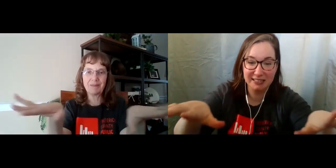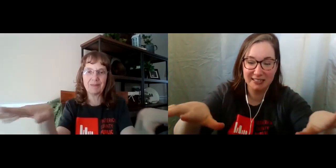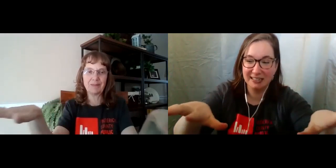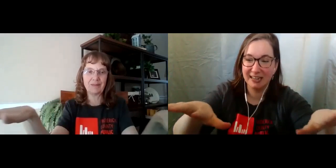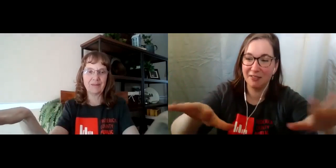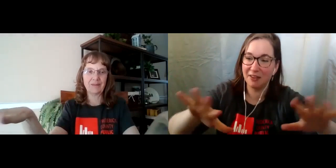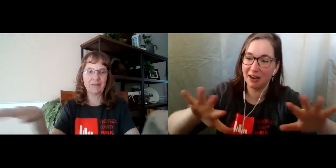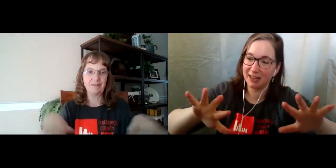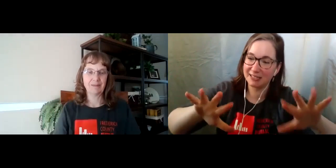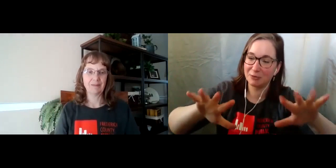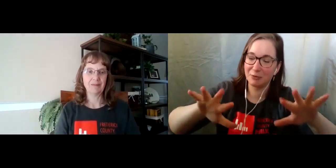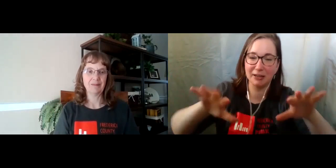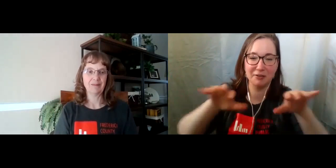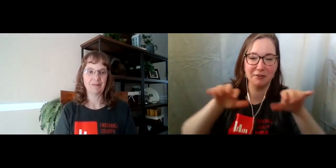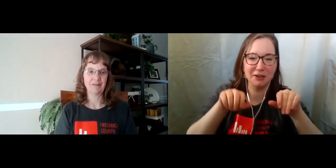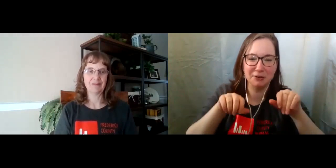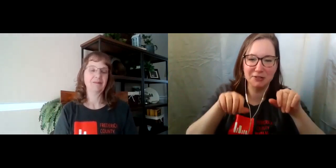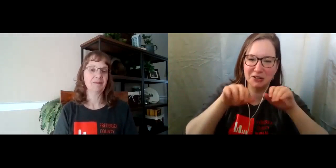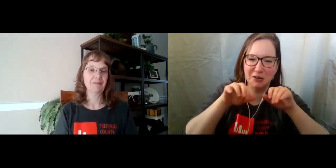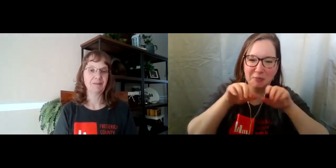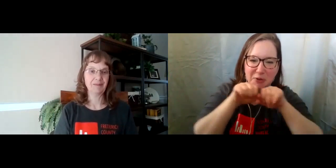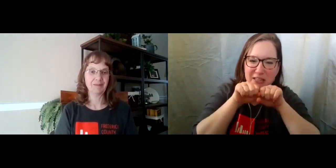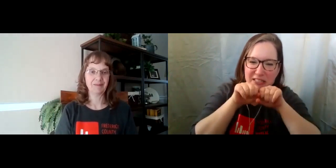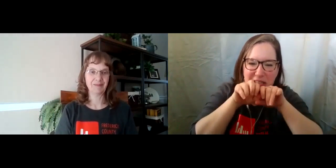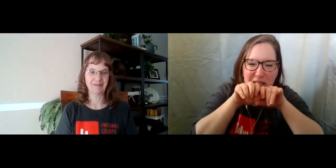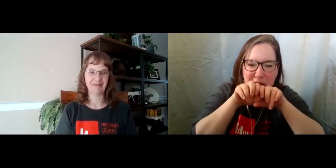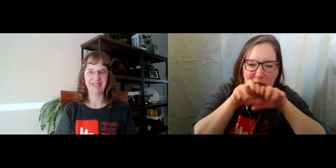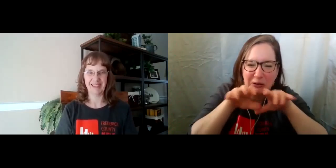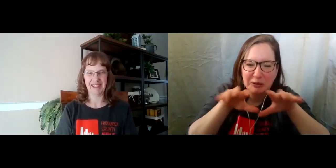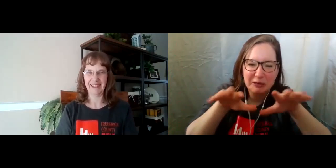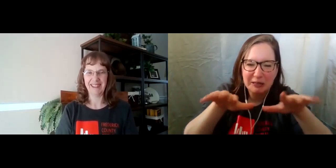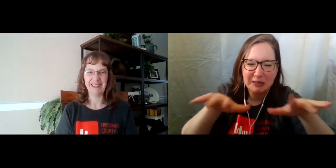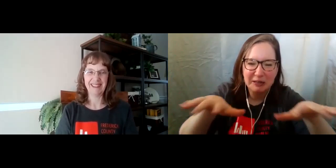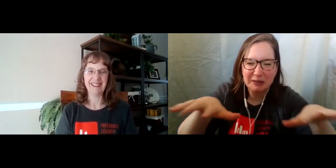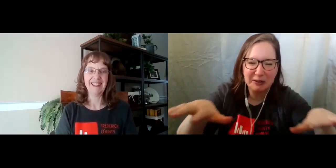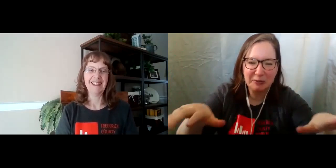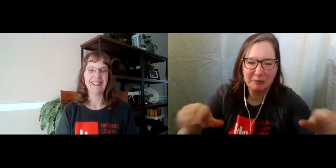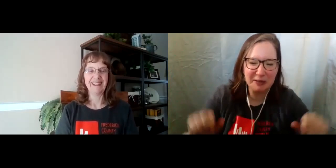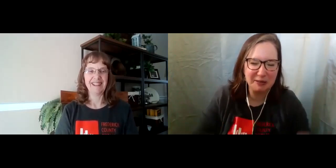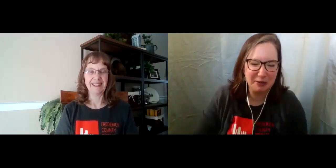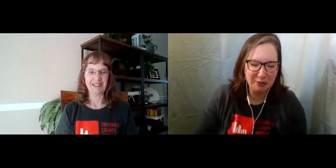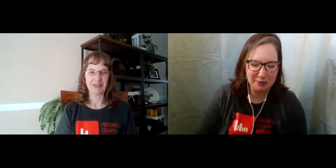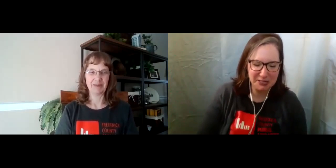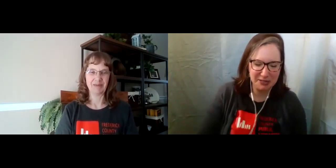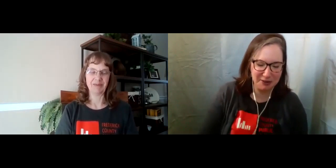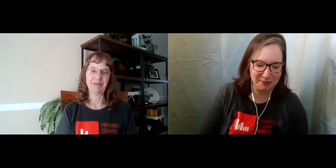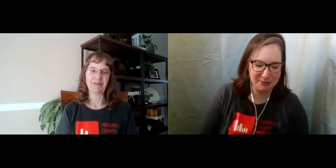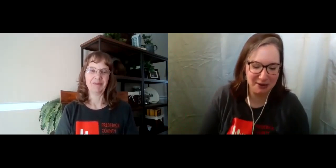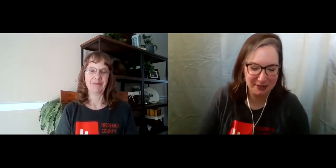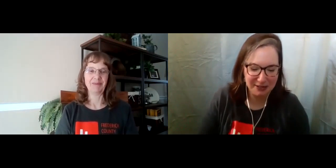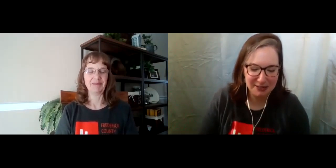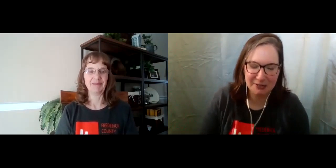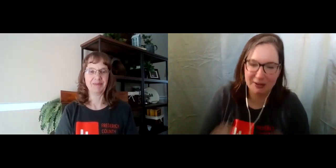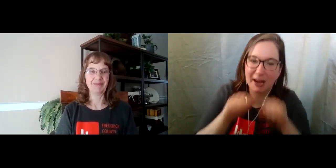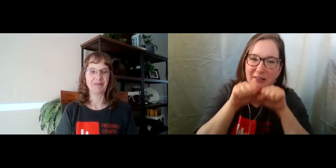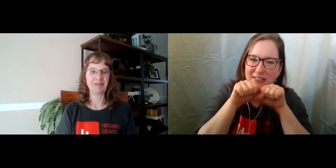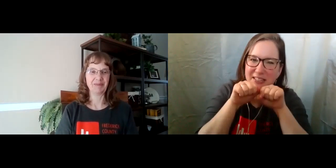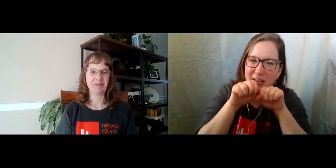And then I guess the wiggling of the fingers is all the boogies. All the little, all the little, all the gross stuff that comes out. So yeah, this is the sign for